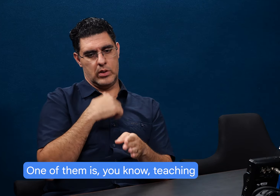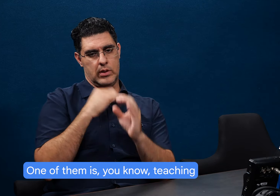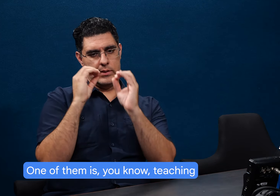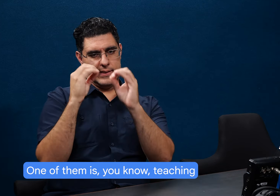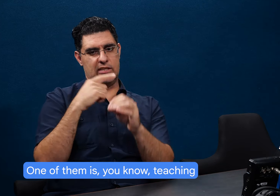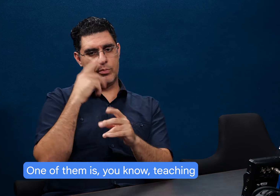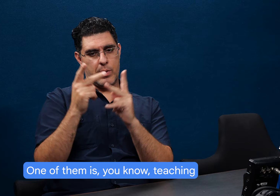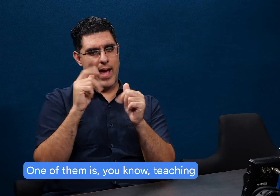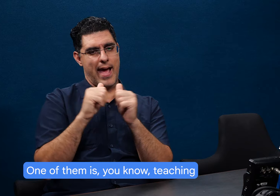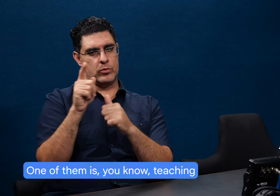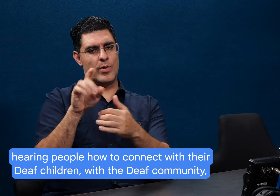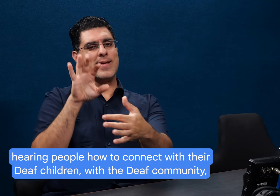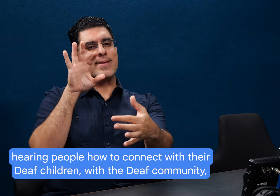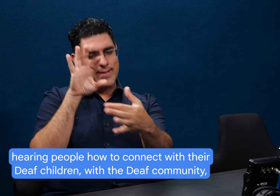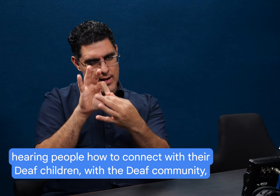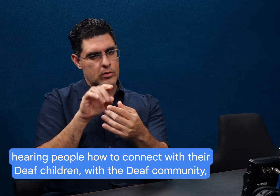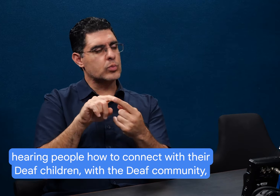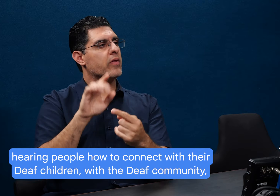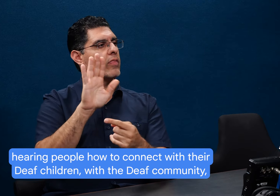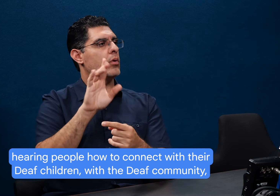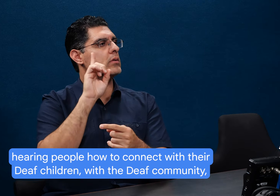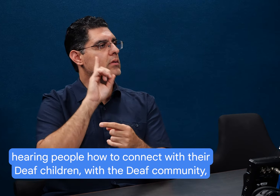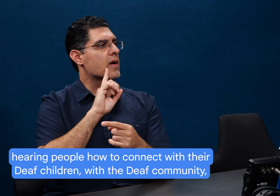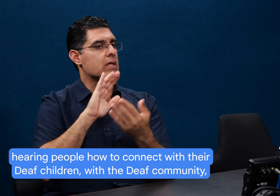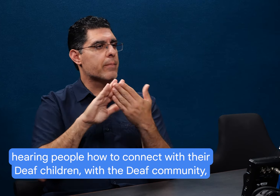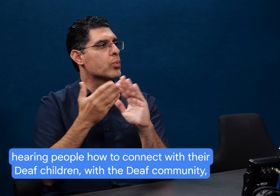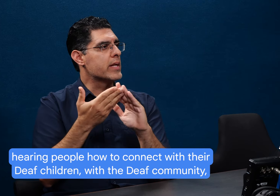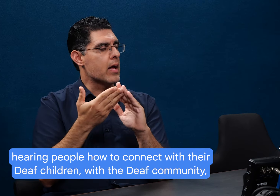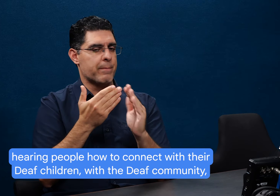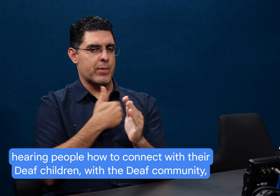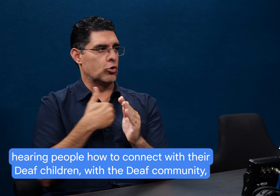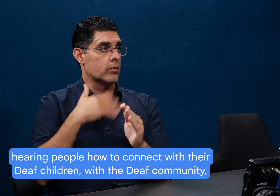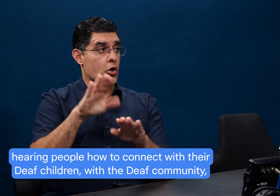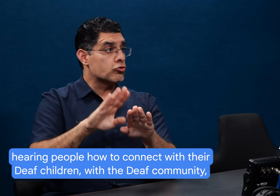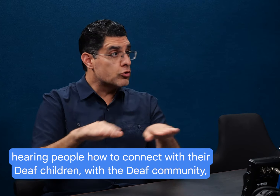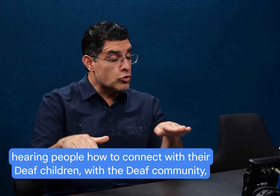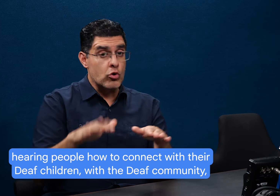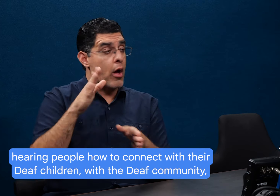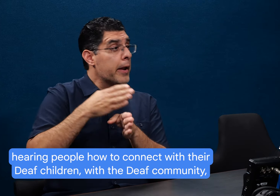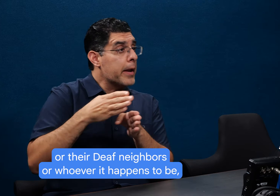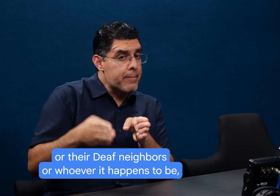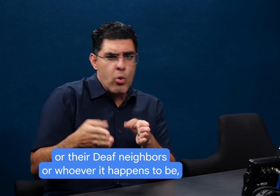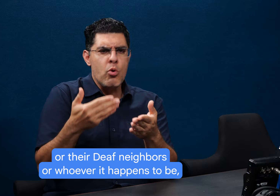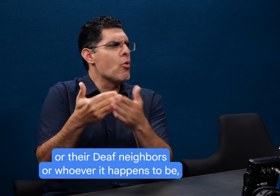here. One of them is, you teaching hearing people how to connect with their deaf children, with the deaf community, uh, or their